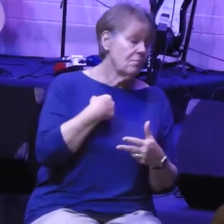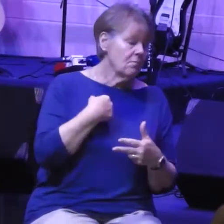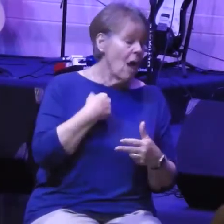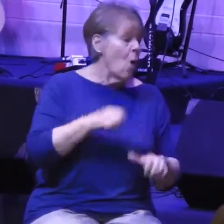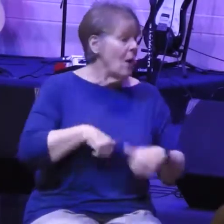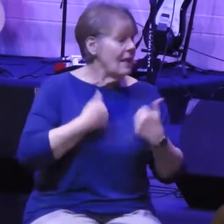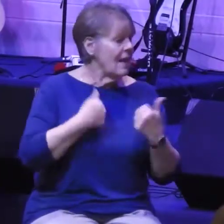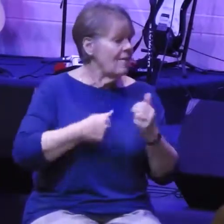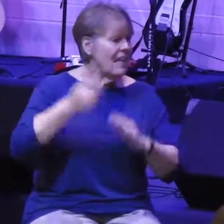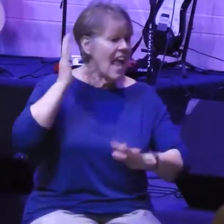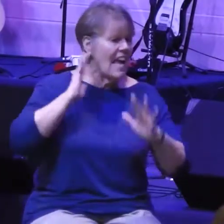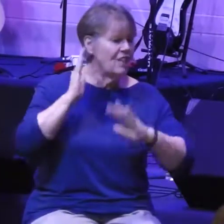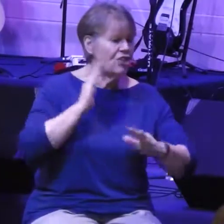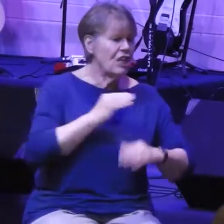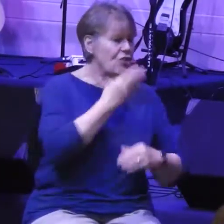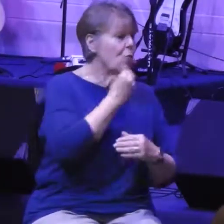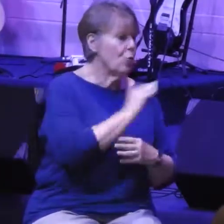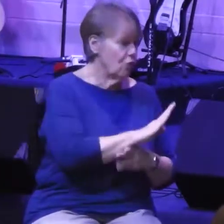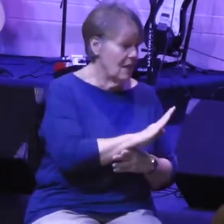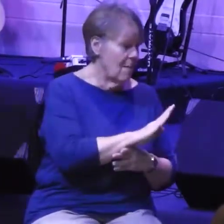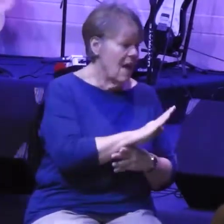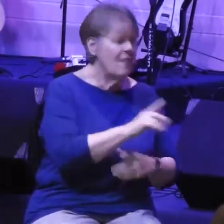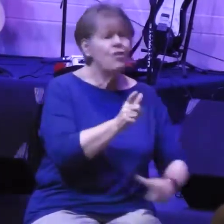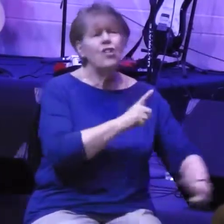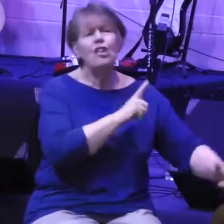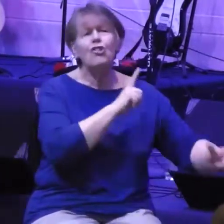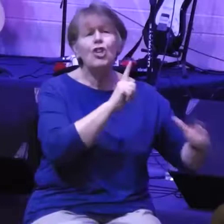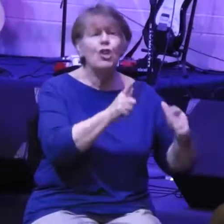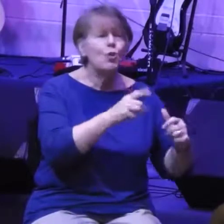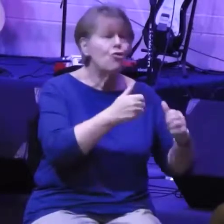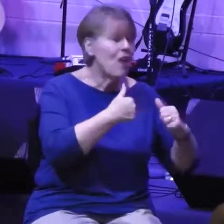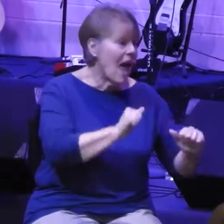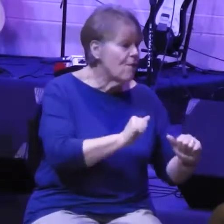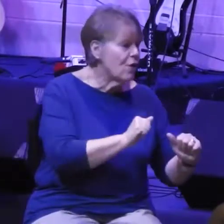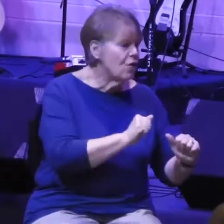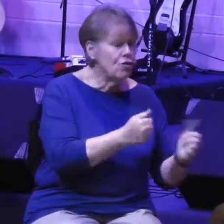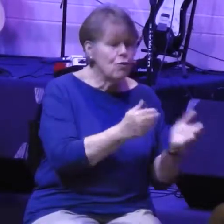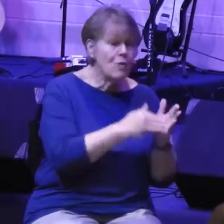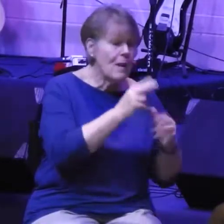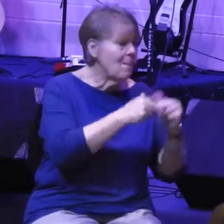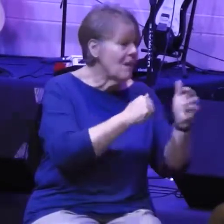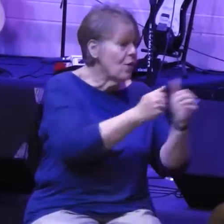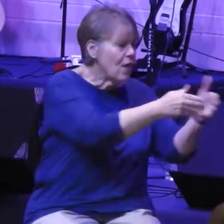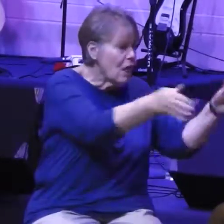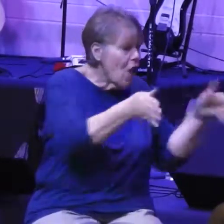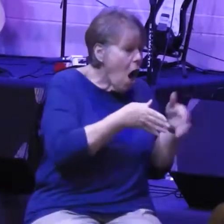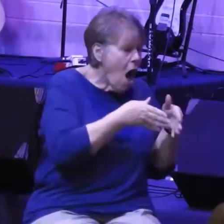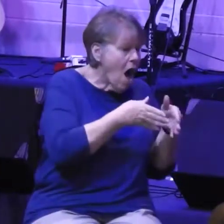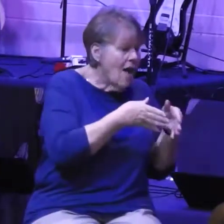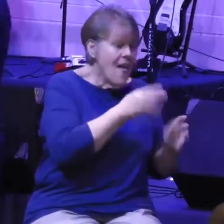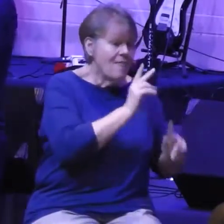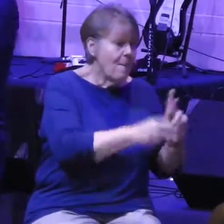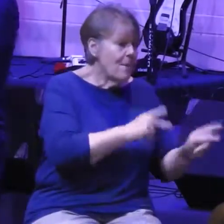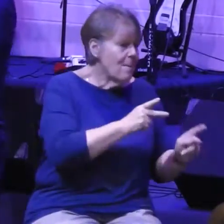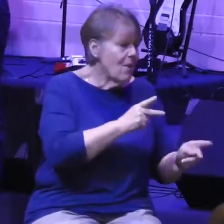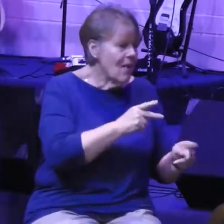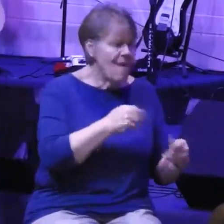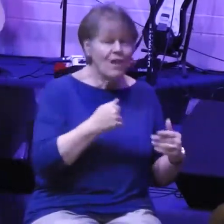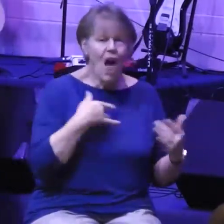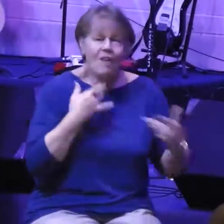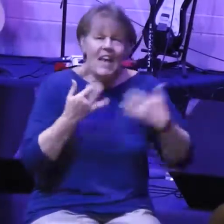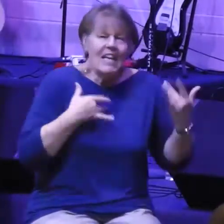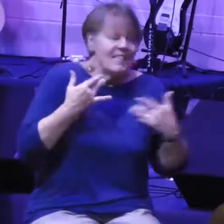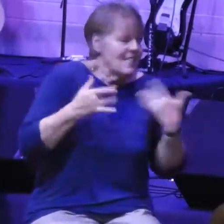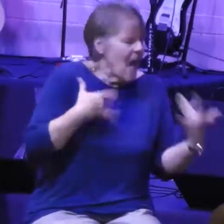this massive construction project underway, God's people are energized, they're excited, they're moving in the same direction, it's this huge sort of public